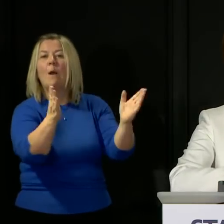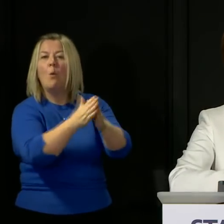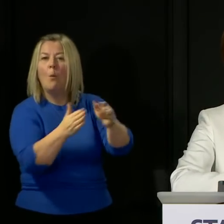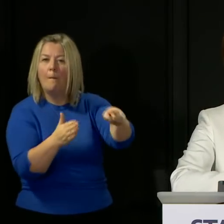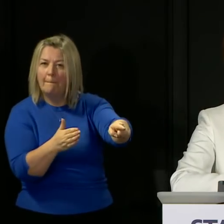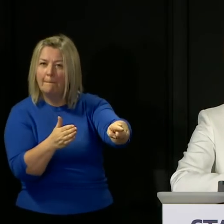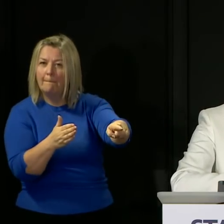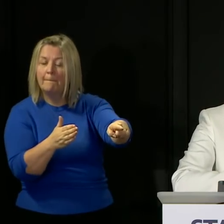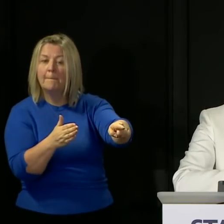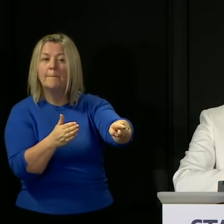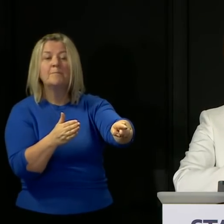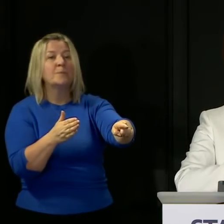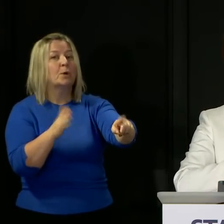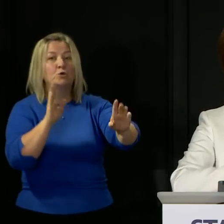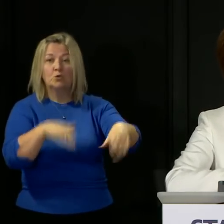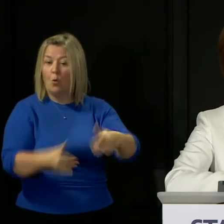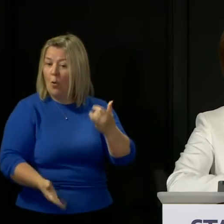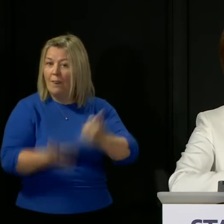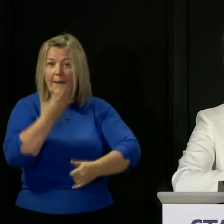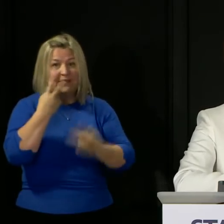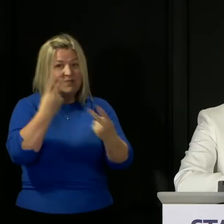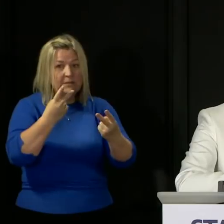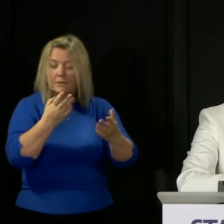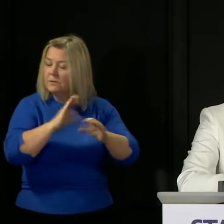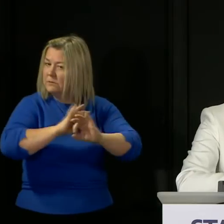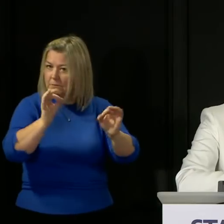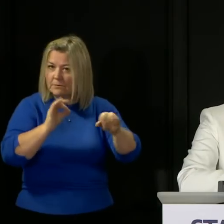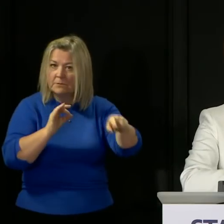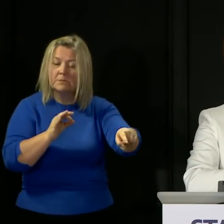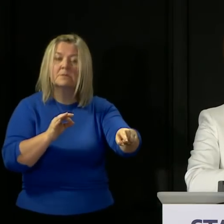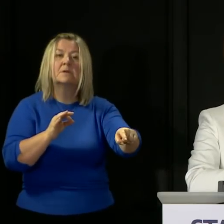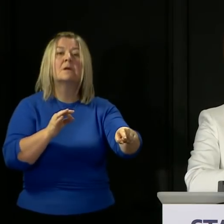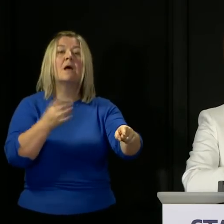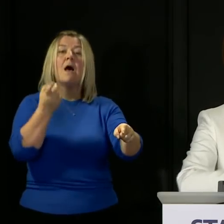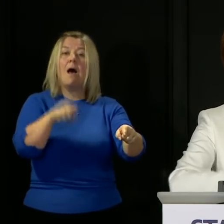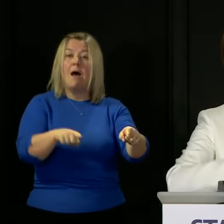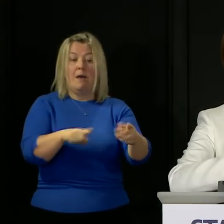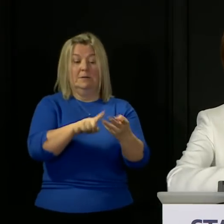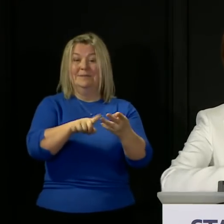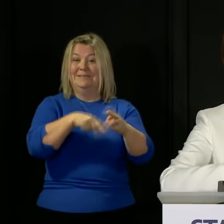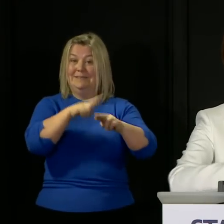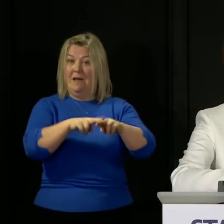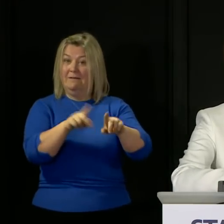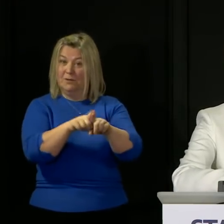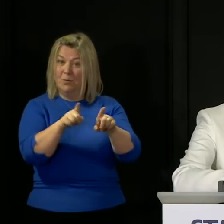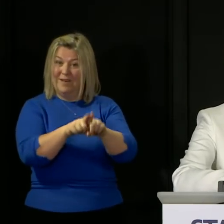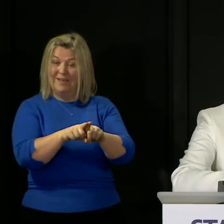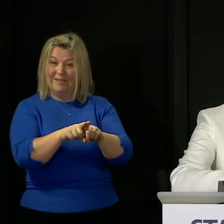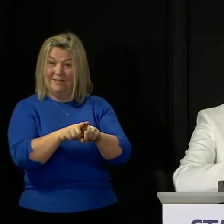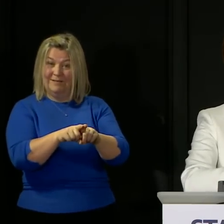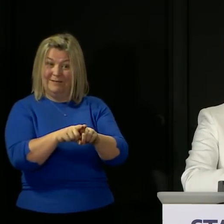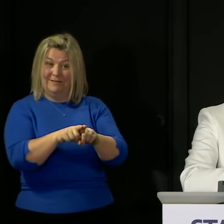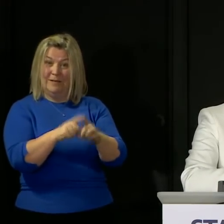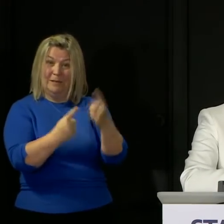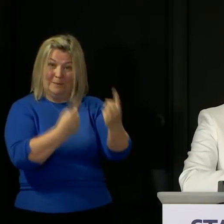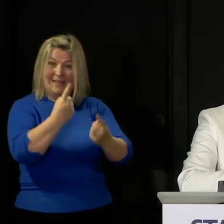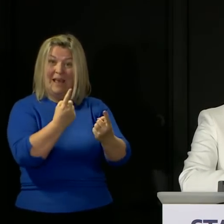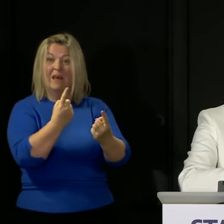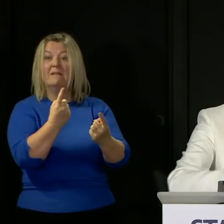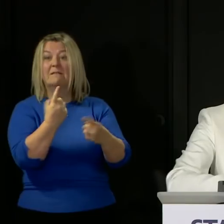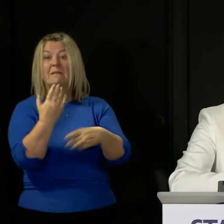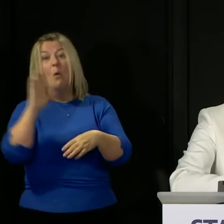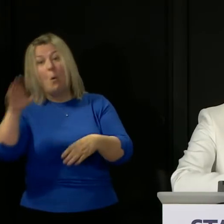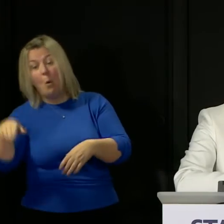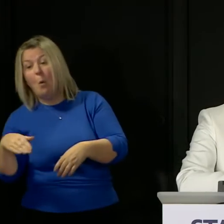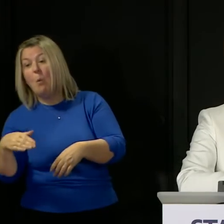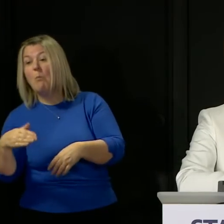one of the other potential sources through absolutely no fault of theirs I should say are staff who are working in care homes so that's why it's a